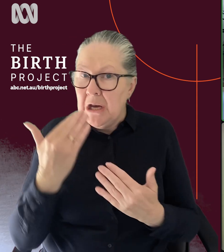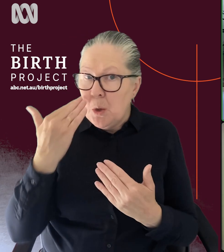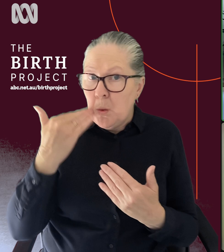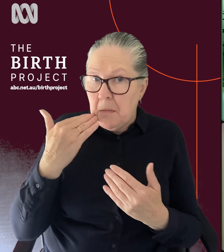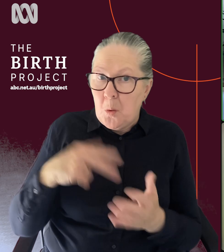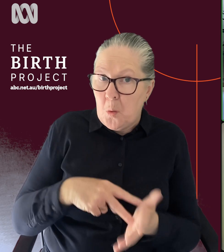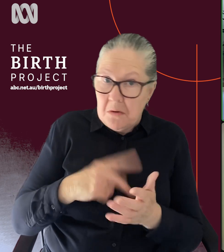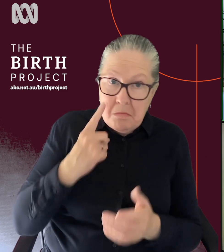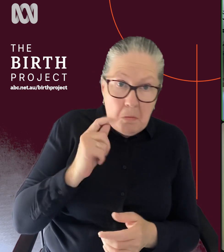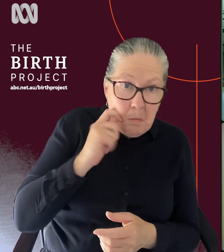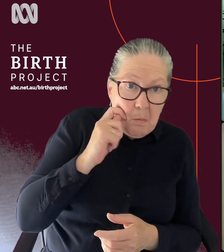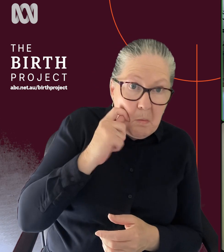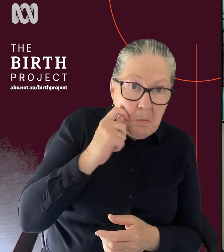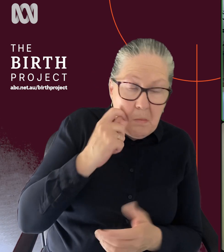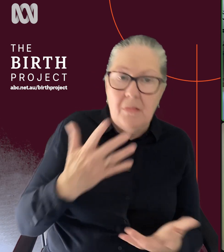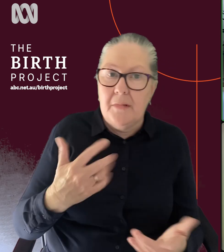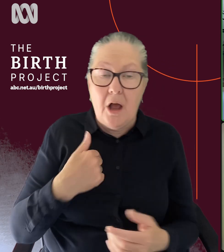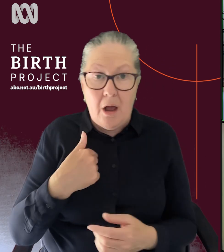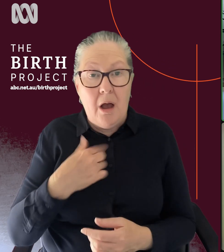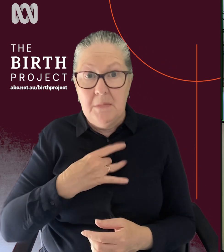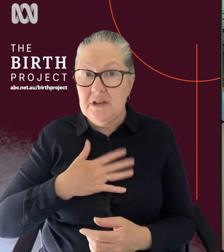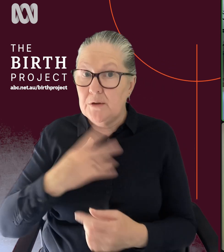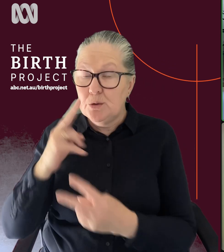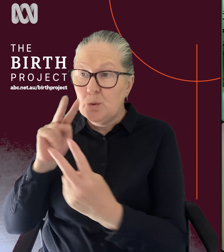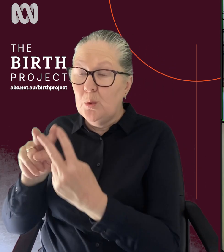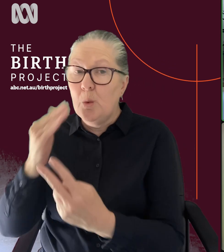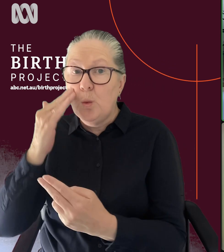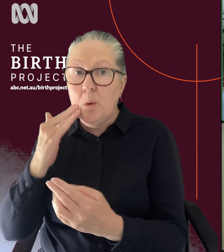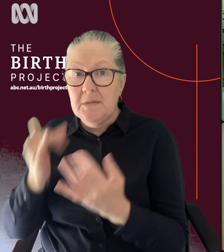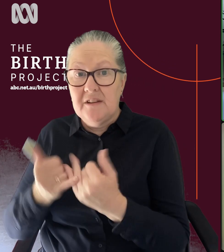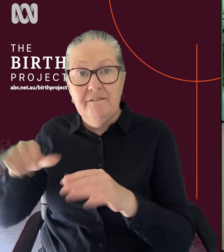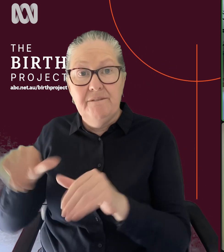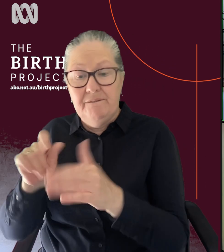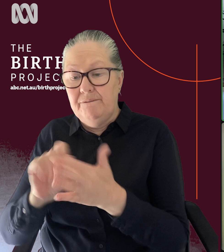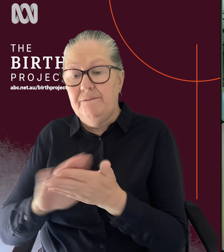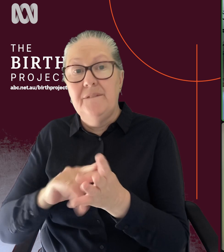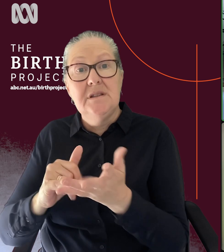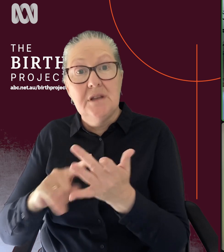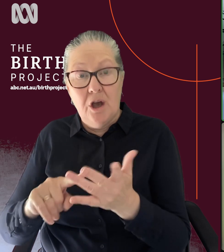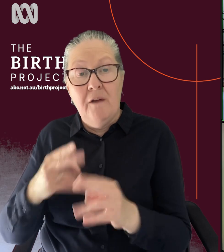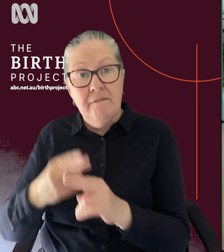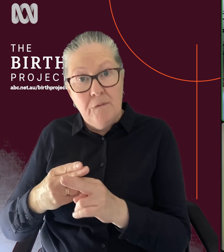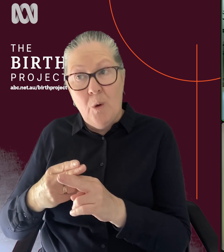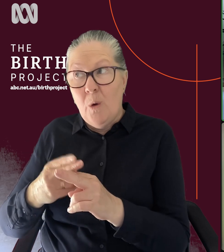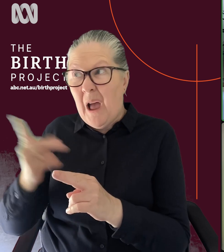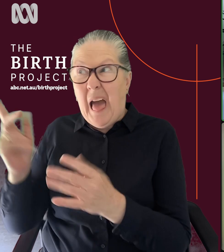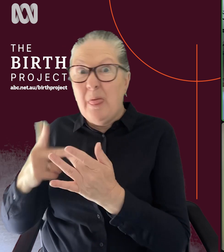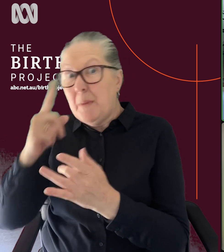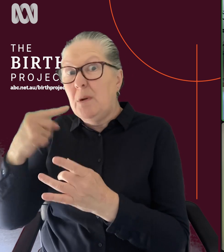the outcome of that. But I know personally for me, I saw a women's physio after lots of encouragement from friends who had already had kids before, after,